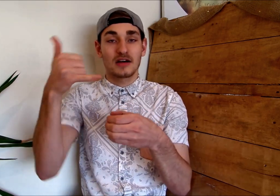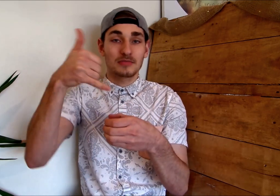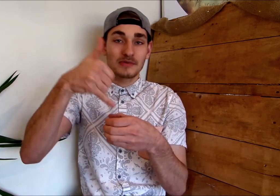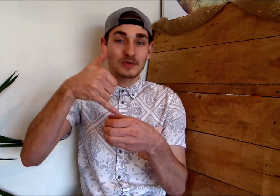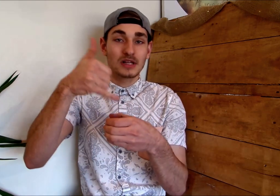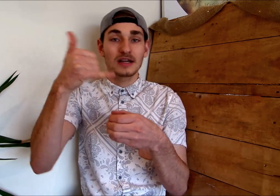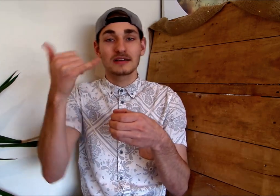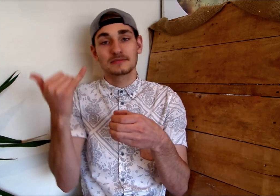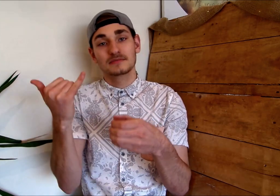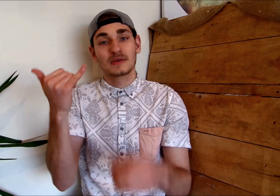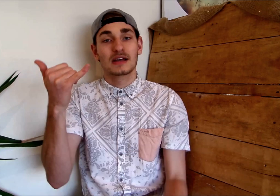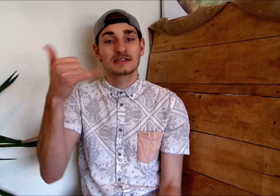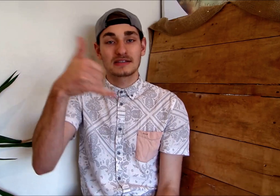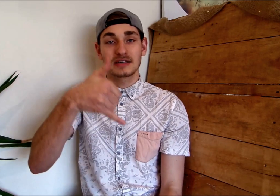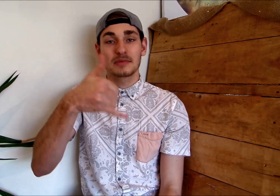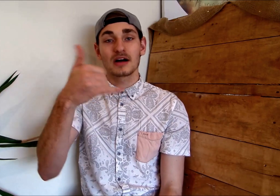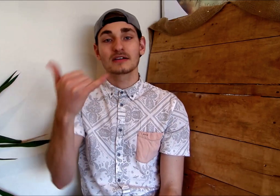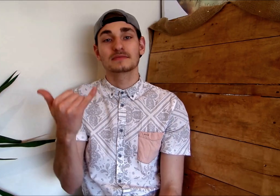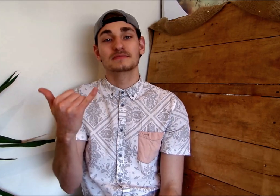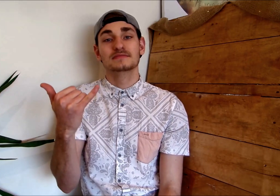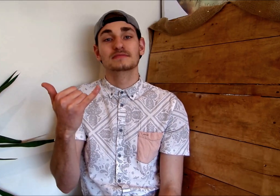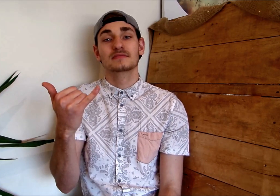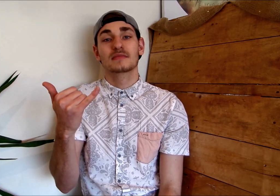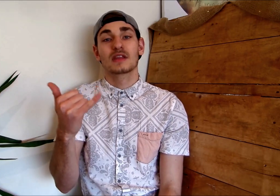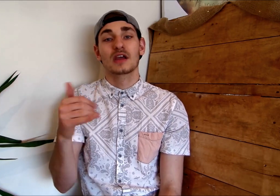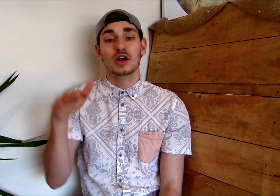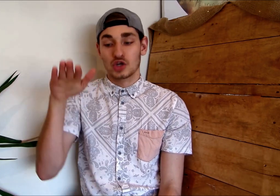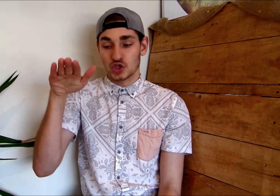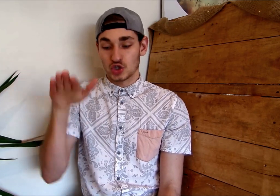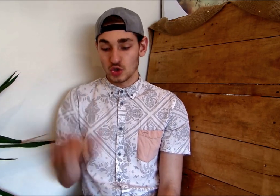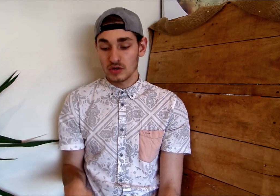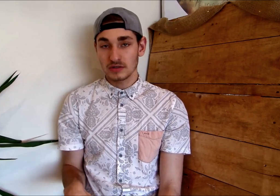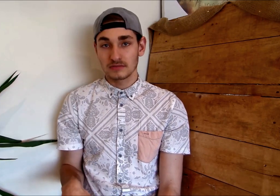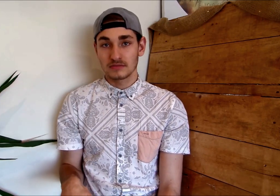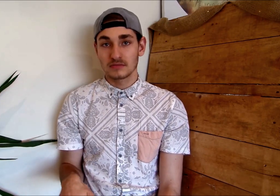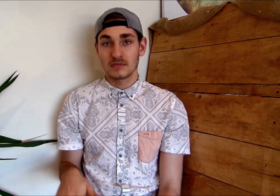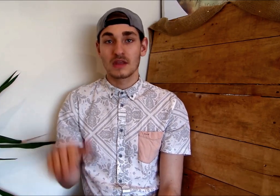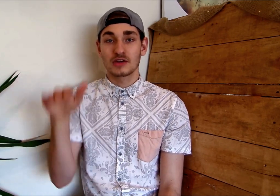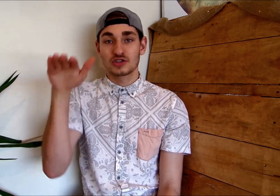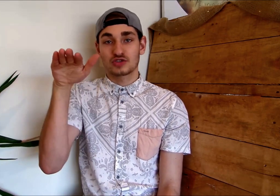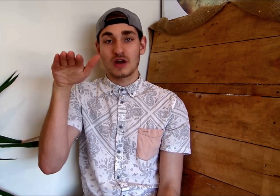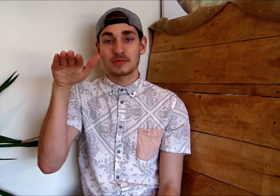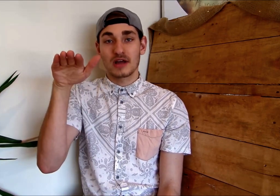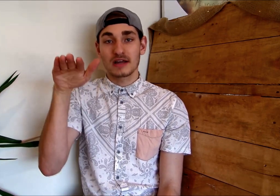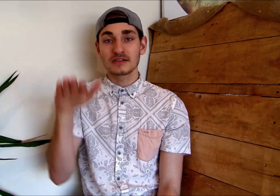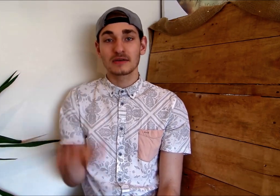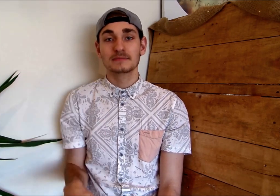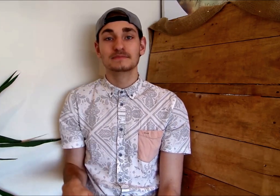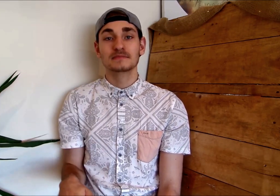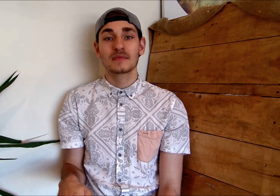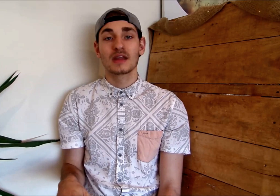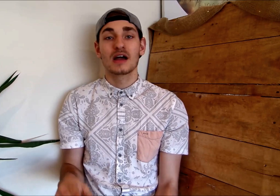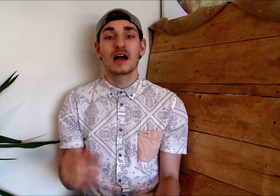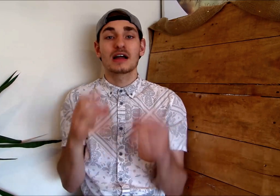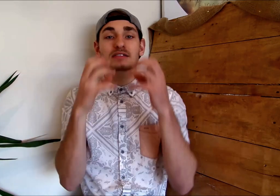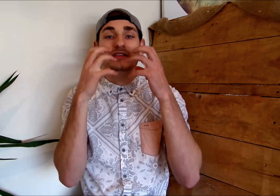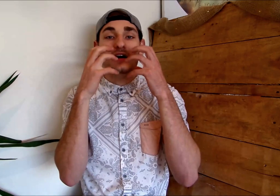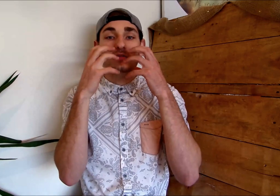cup if you'd like, teapot, short, just drop your hand, and stout.